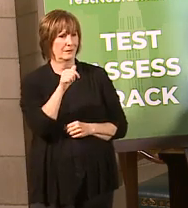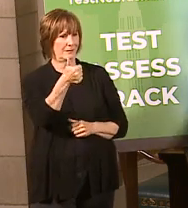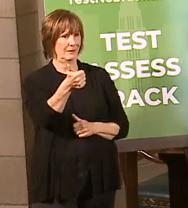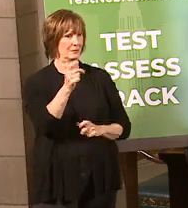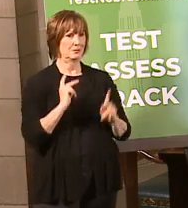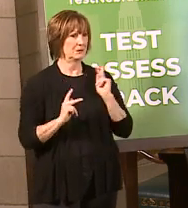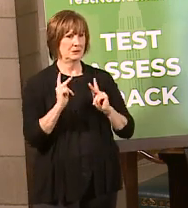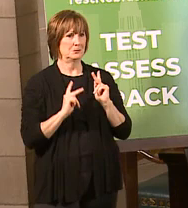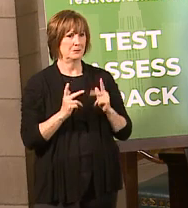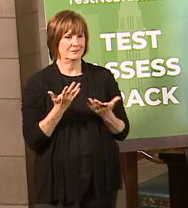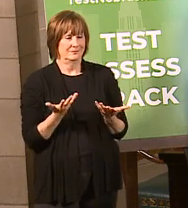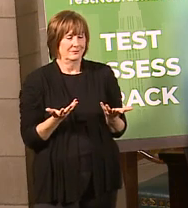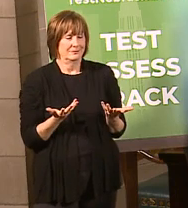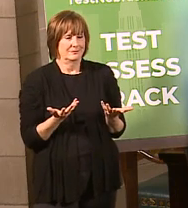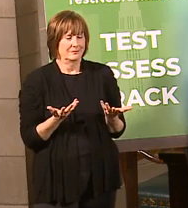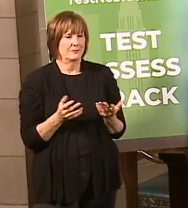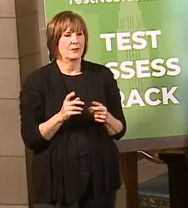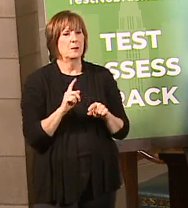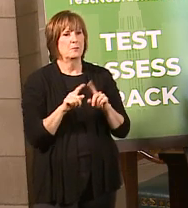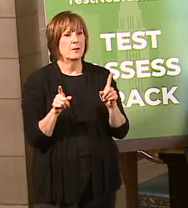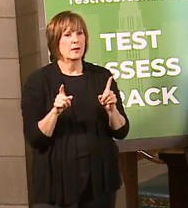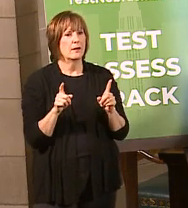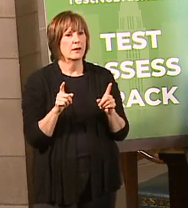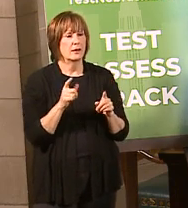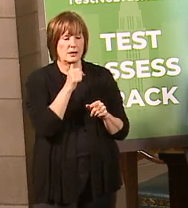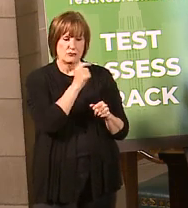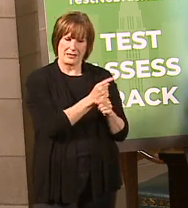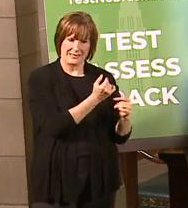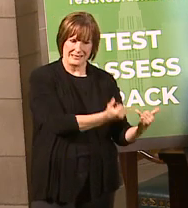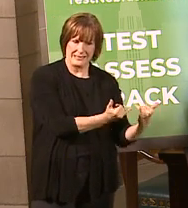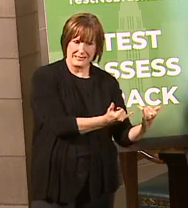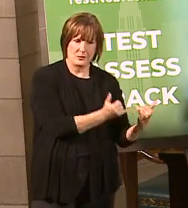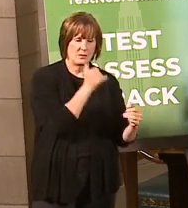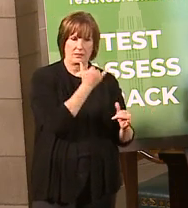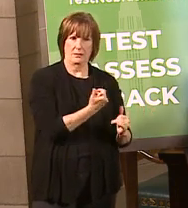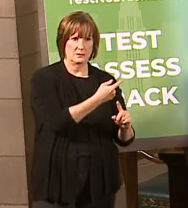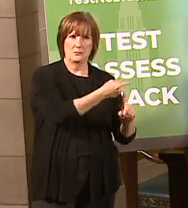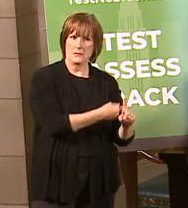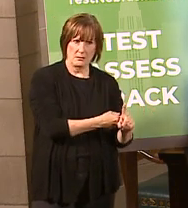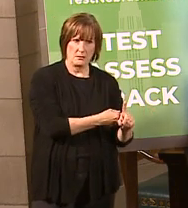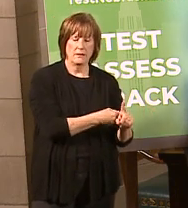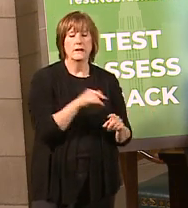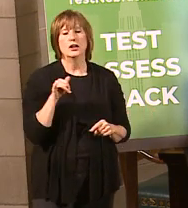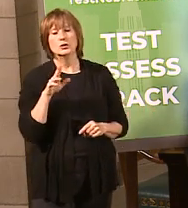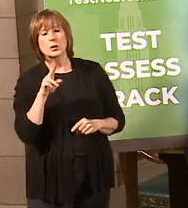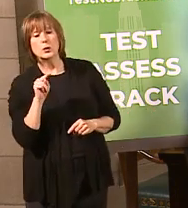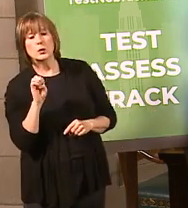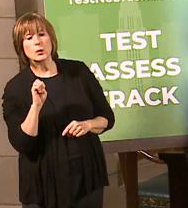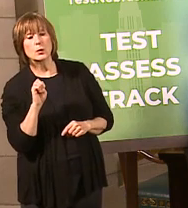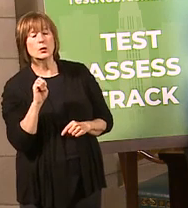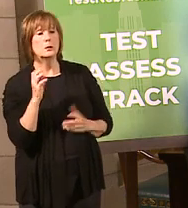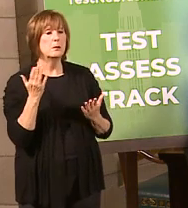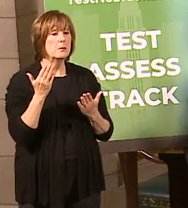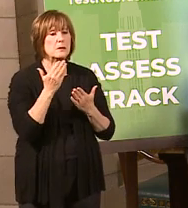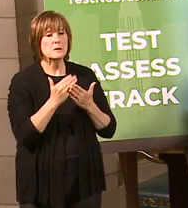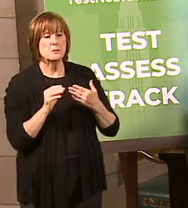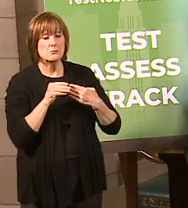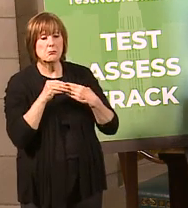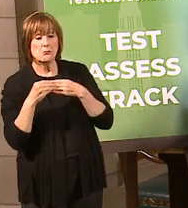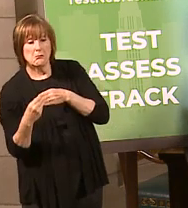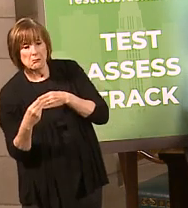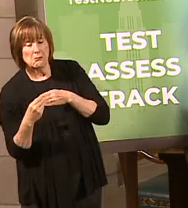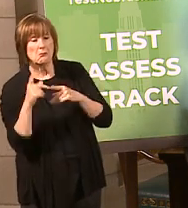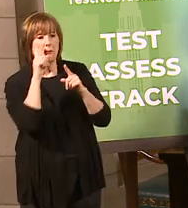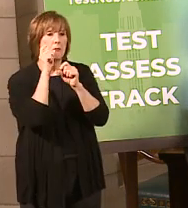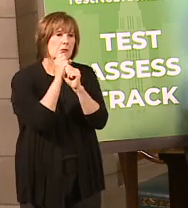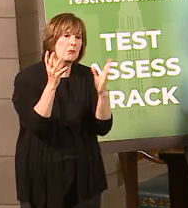kids, know, you can kind of do that stuff, but not right now, so not this month. As we get into June and we look at loosening some of these restrictions, I could envision